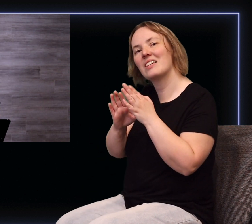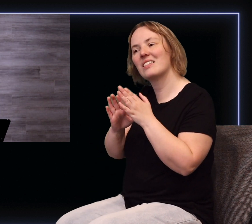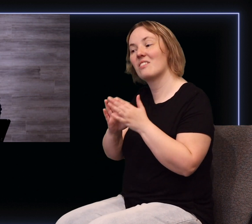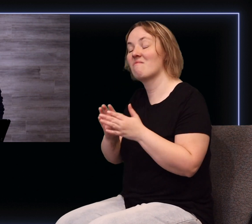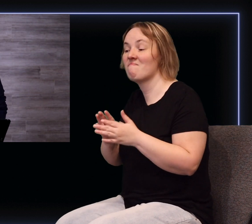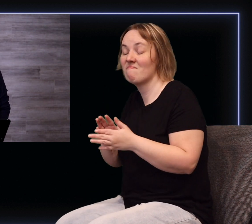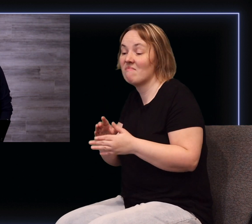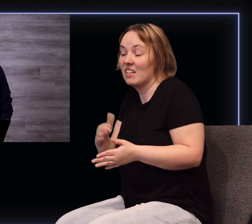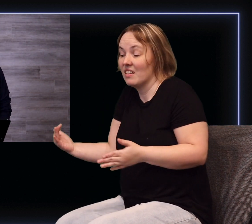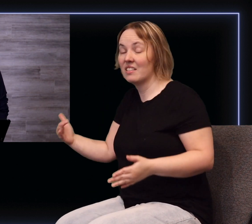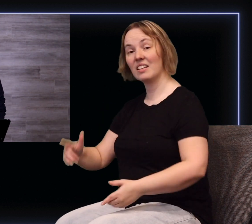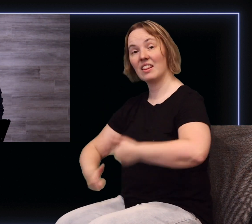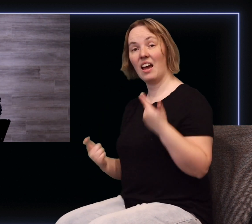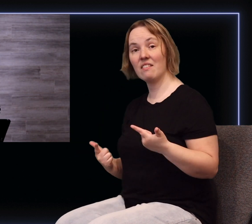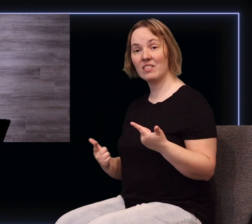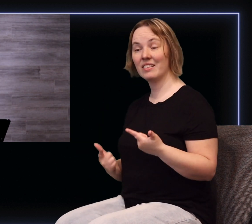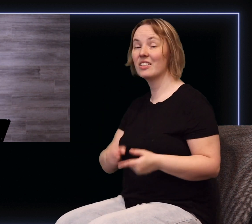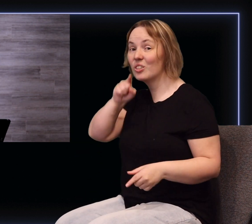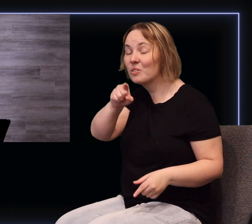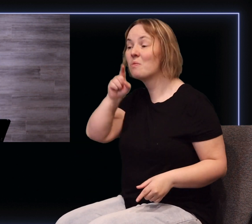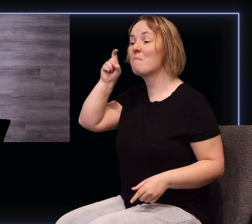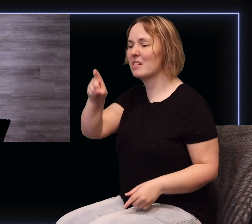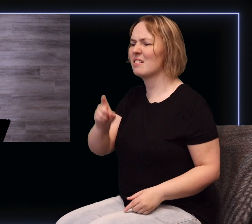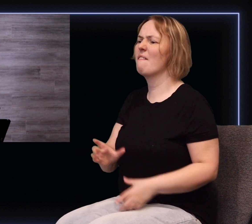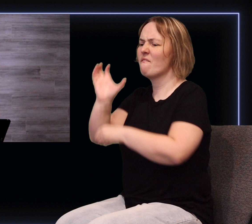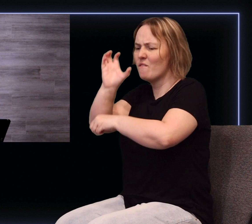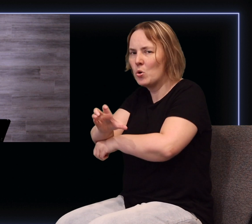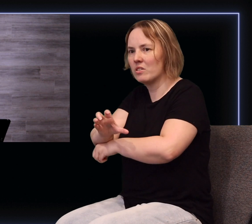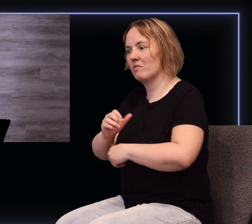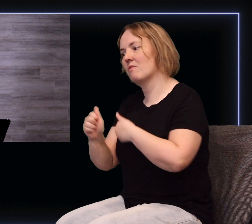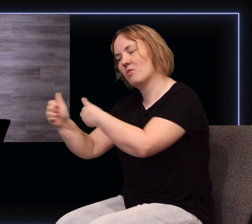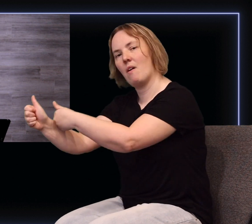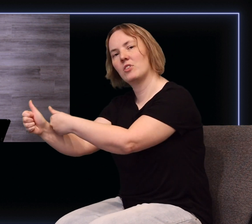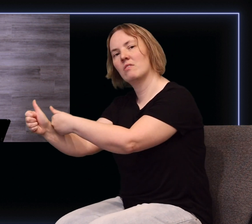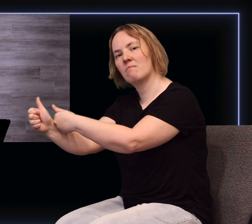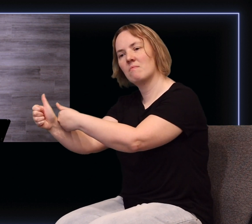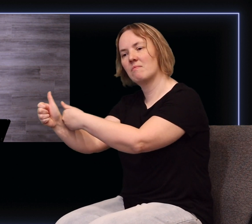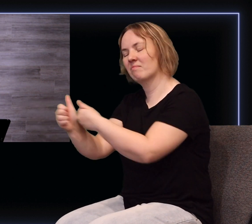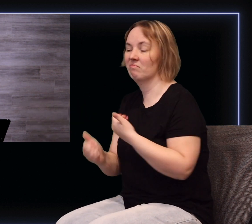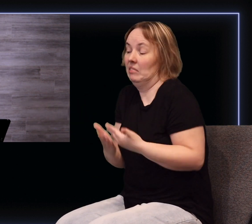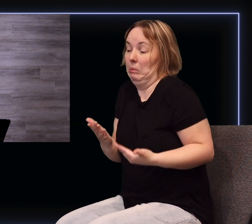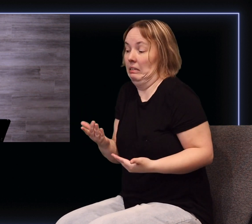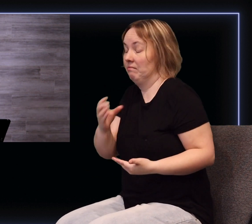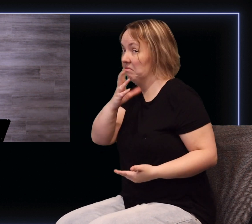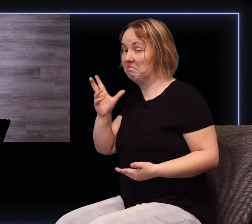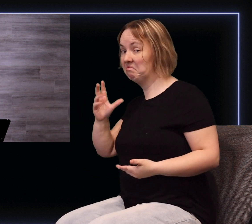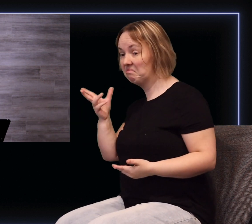fact that there are certain things in life that you must force yourself to go after, or they're simply not going to happen.